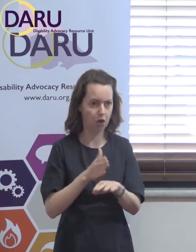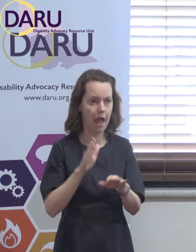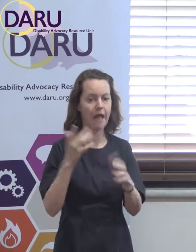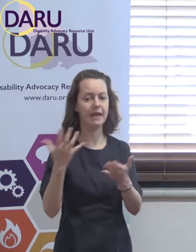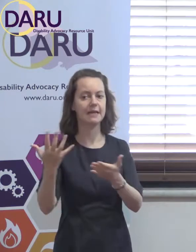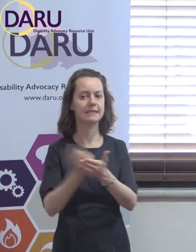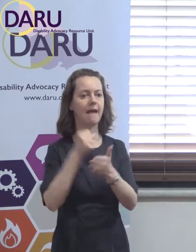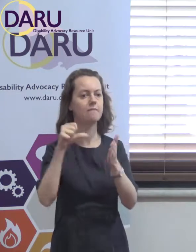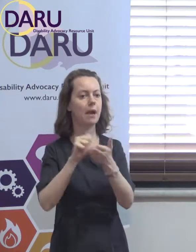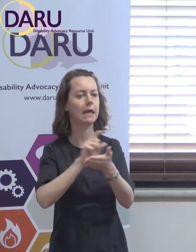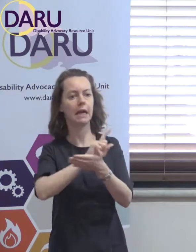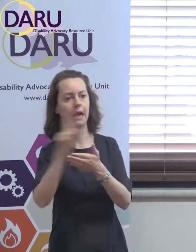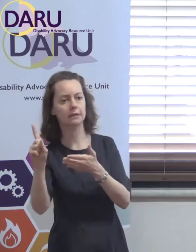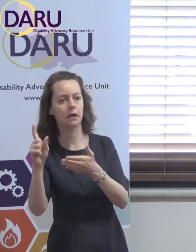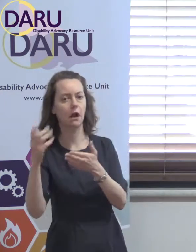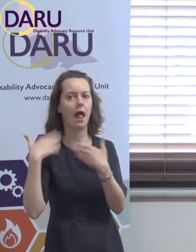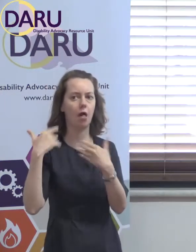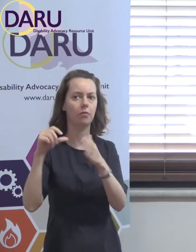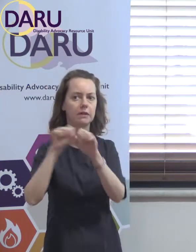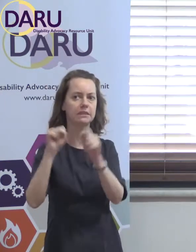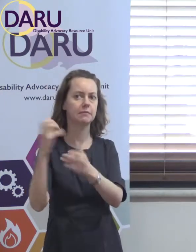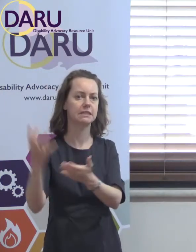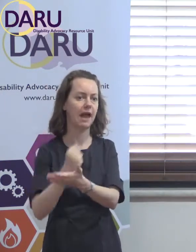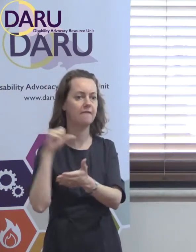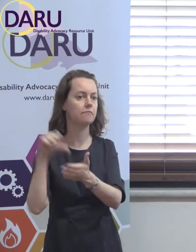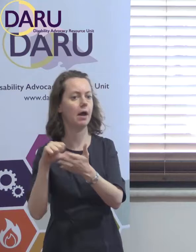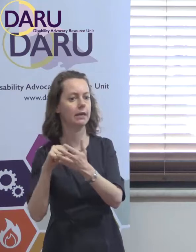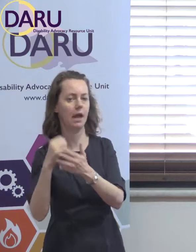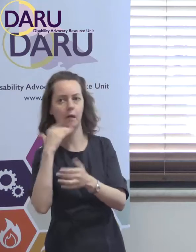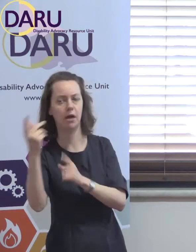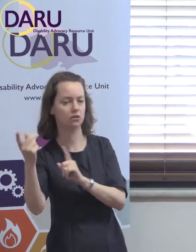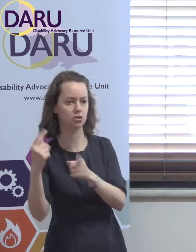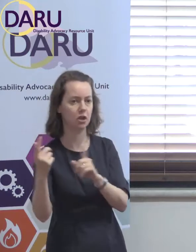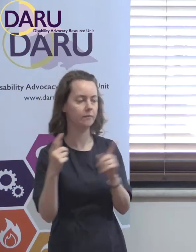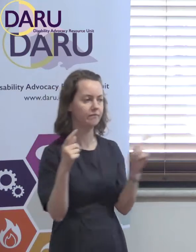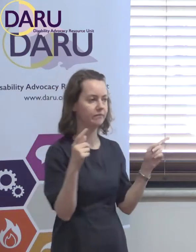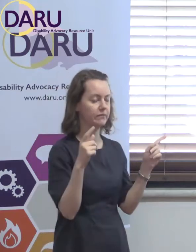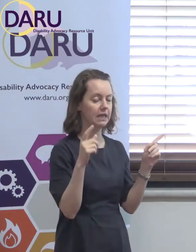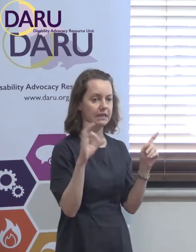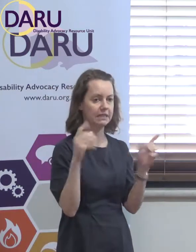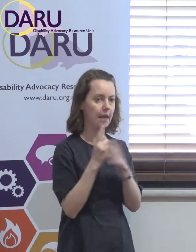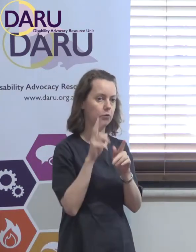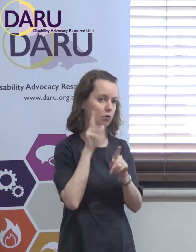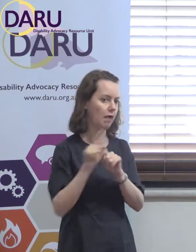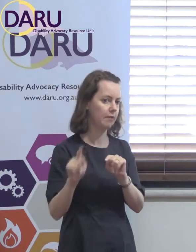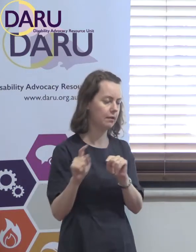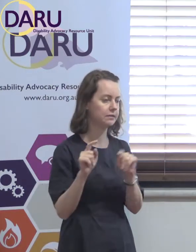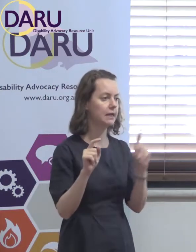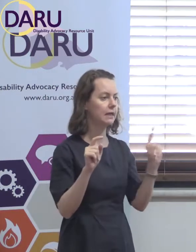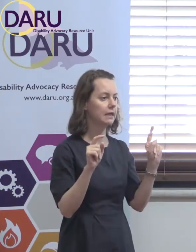savings for the system. It wasn't how this was done. It was done using publicly available data on all of the different